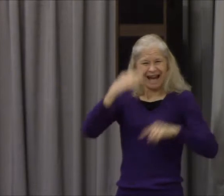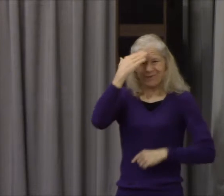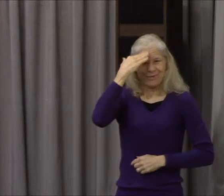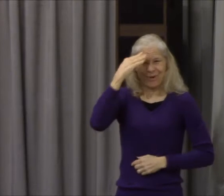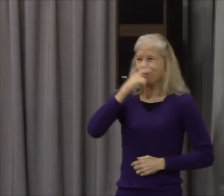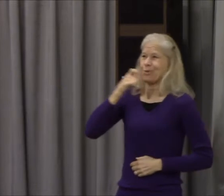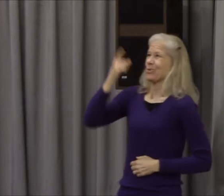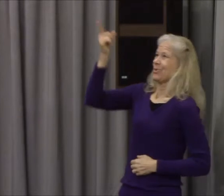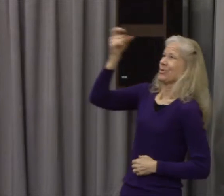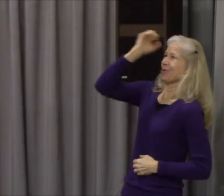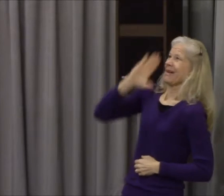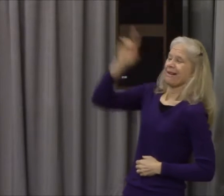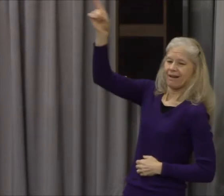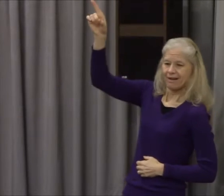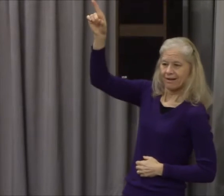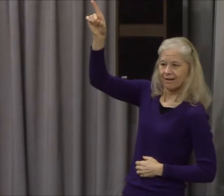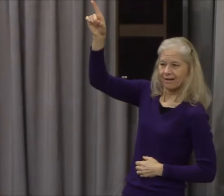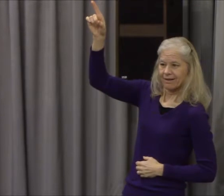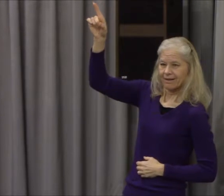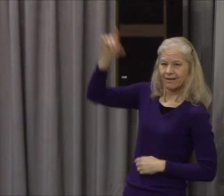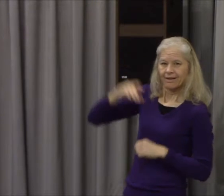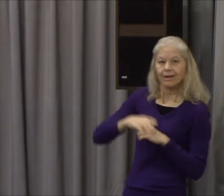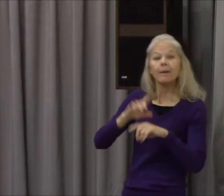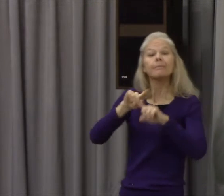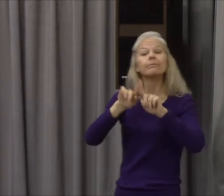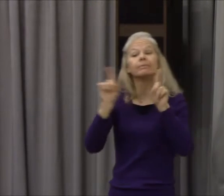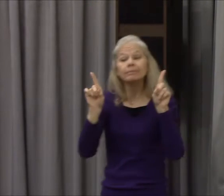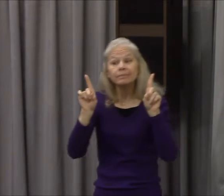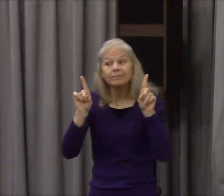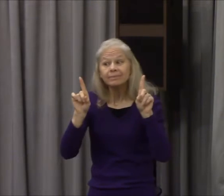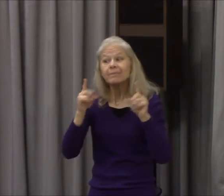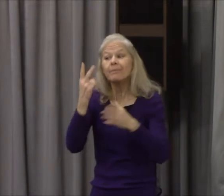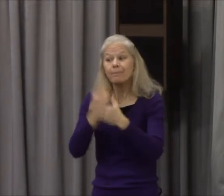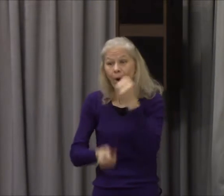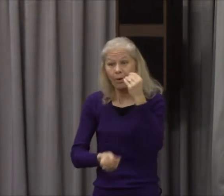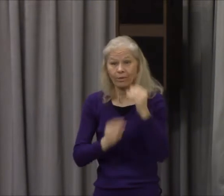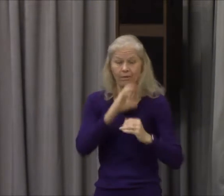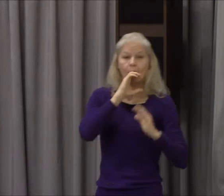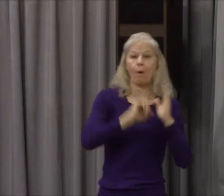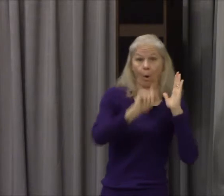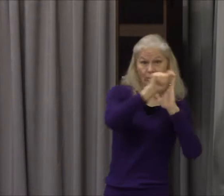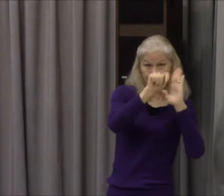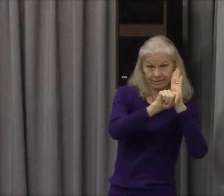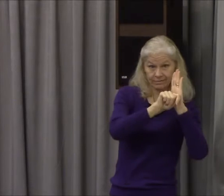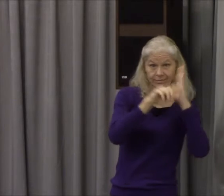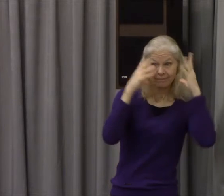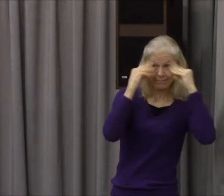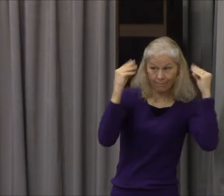Moses and Paul both addressed this kind of belief in the scriptures.